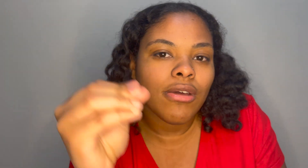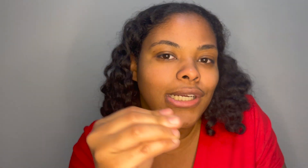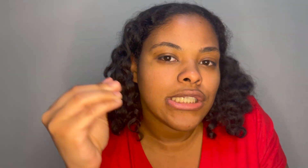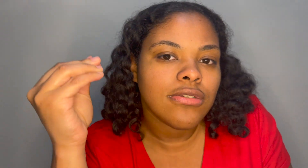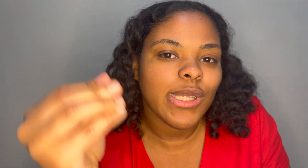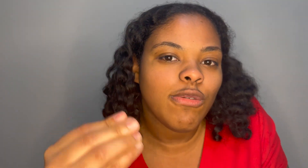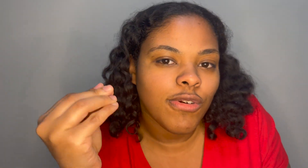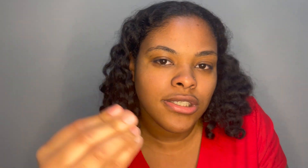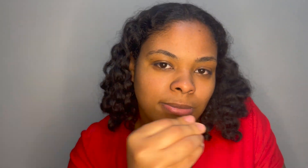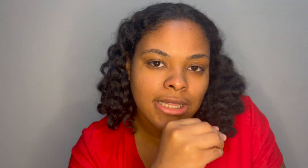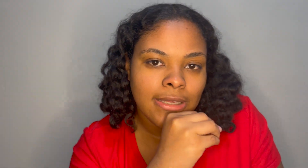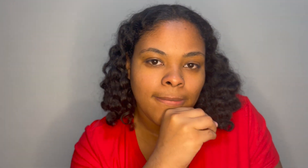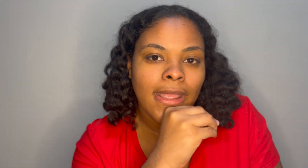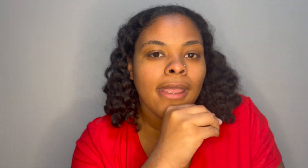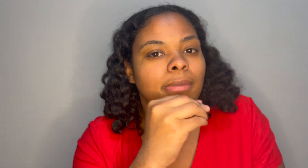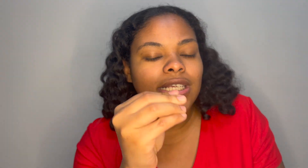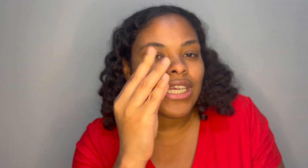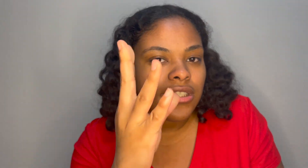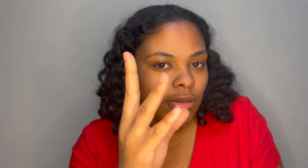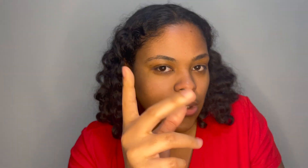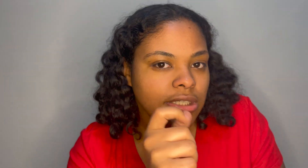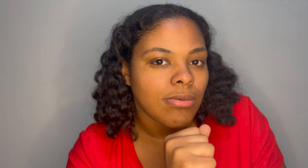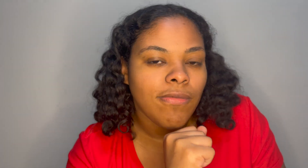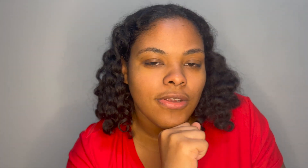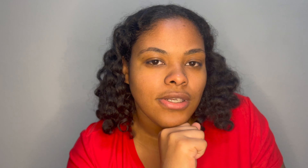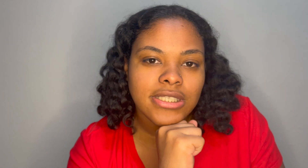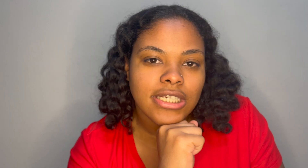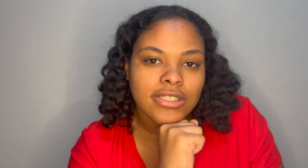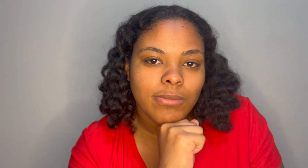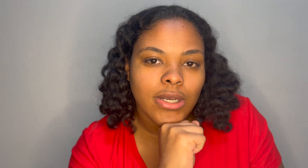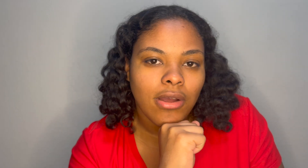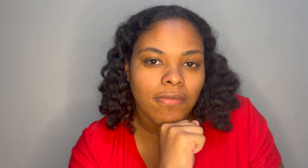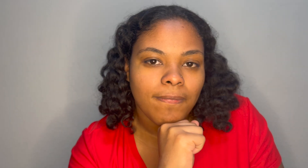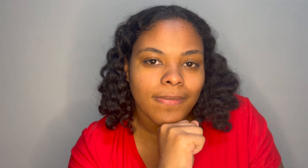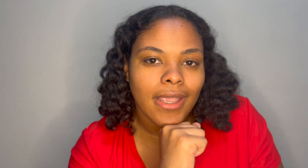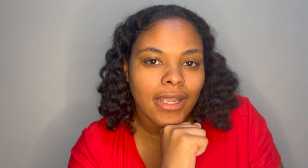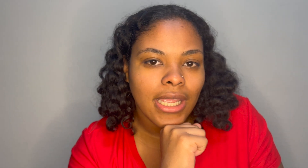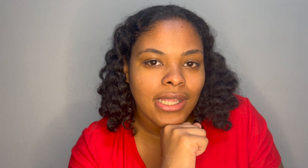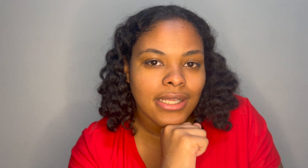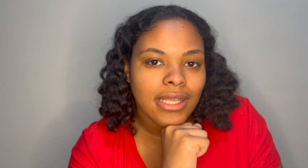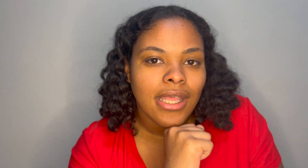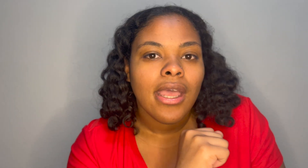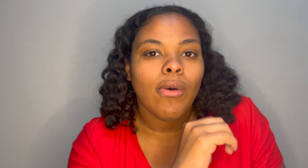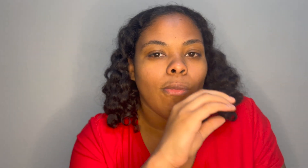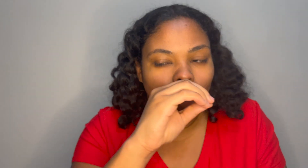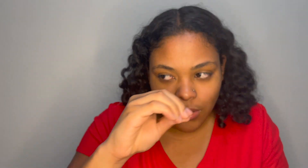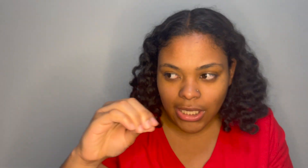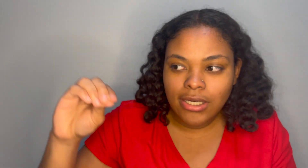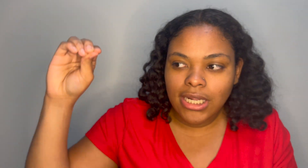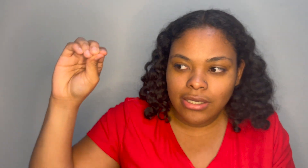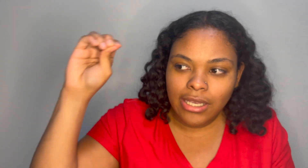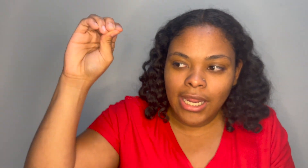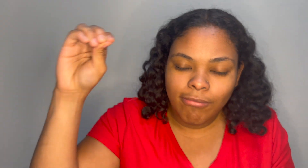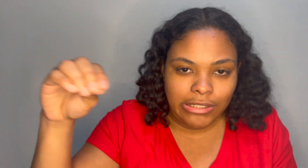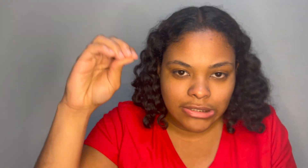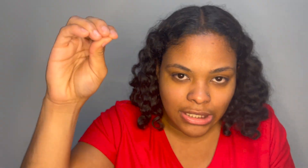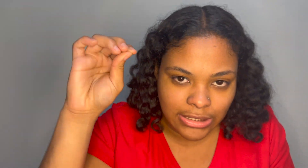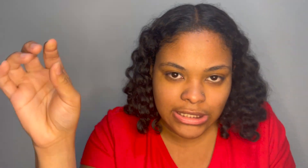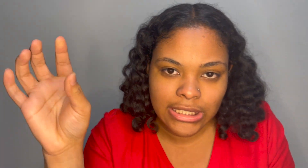questions when you first meet them because that's the quickest way for you to scare someone off okay later down the line when you start seeing